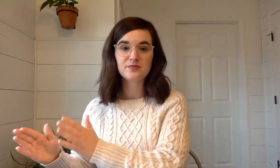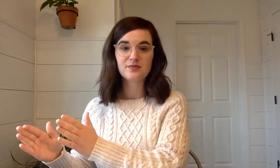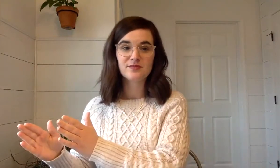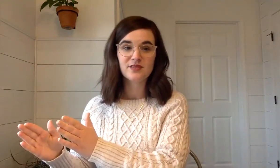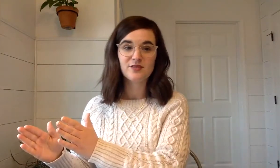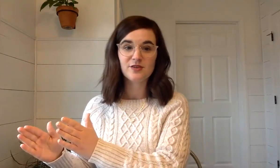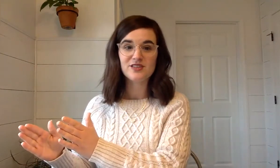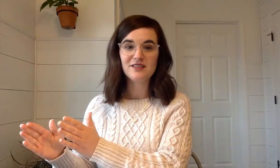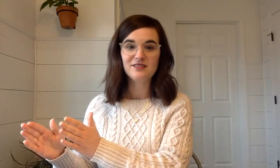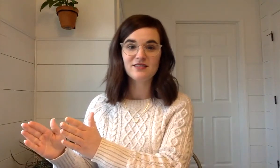First sound.